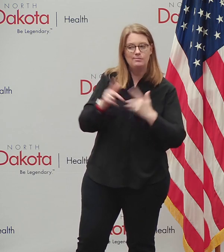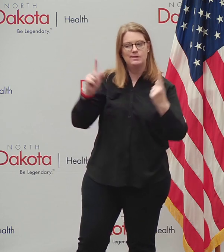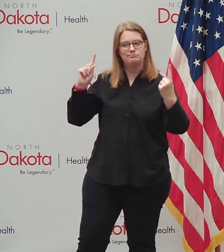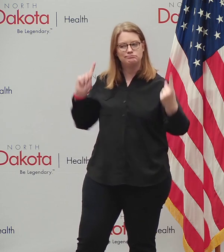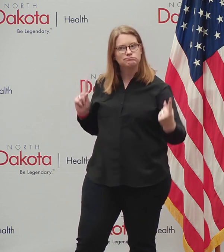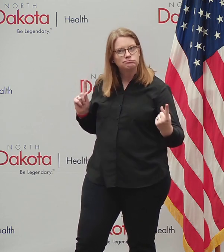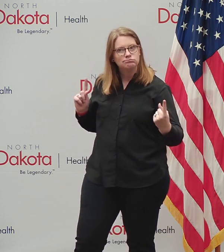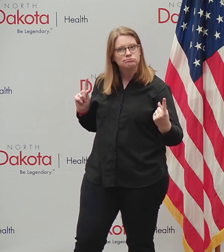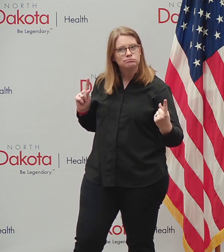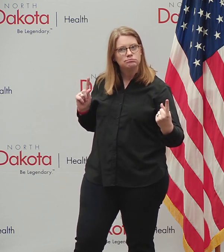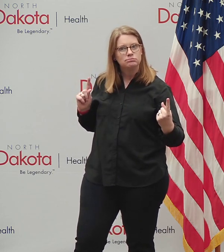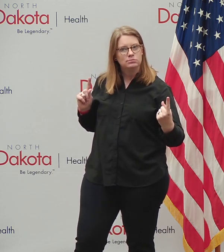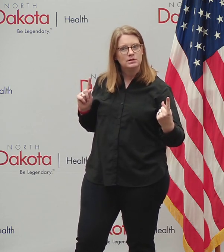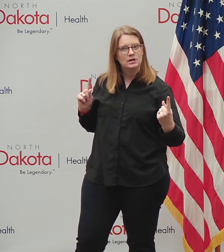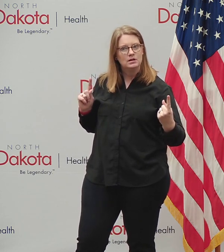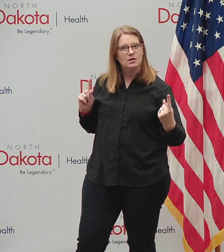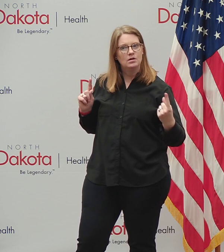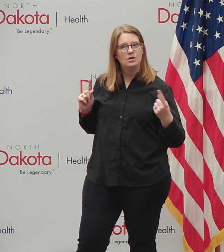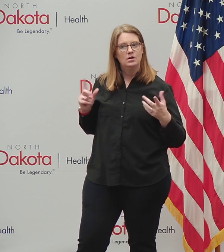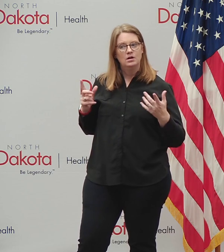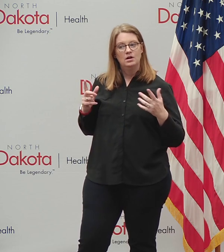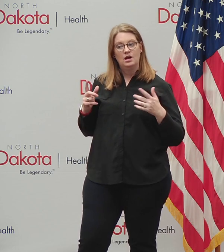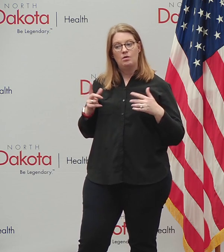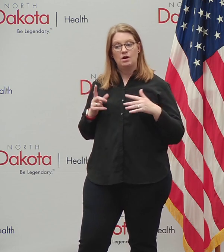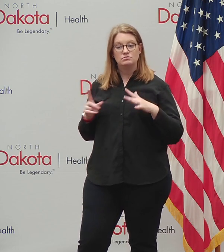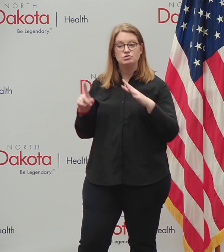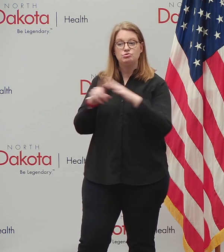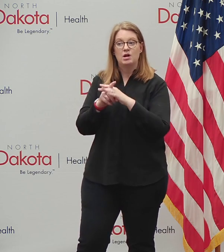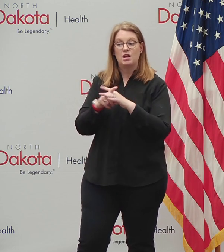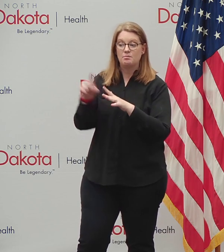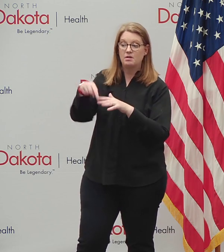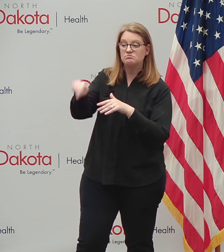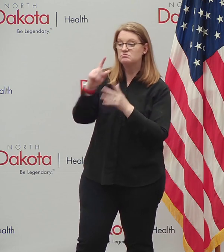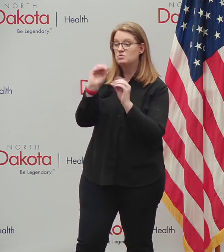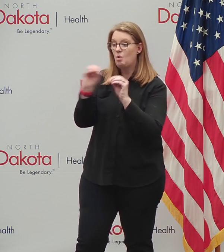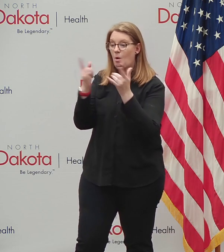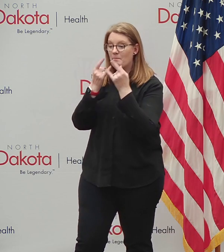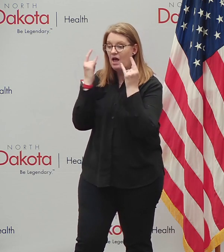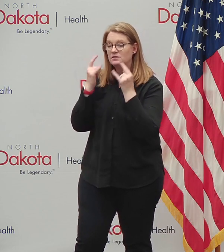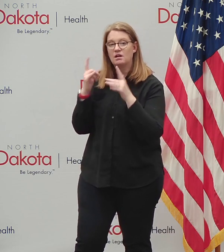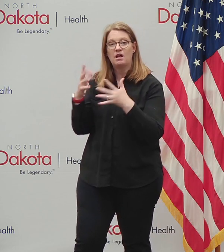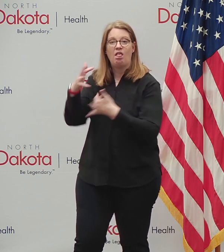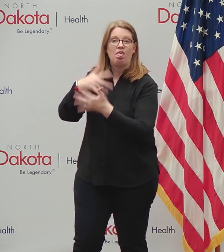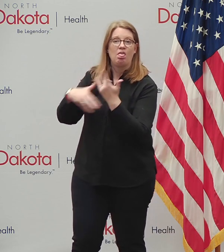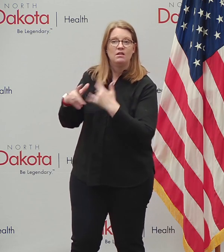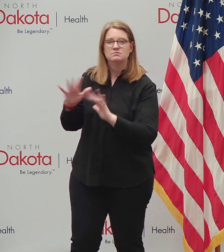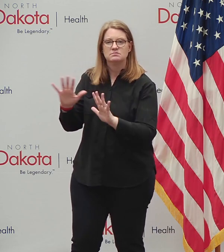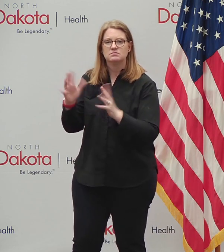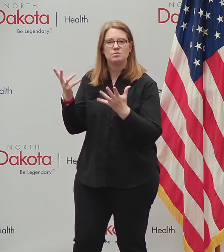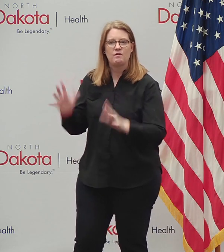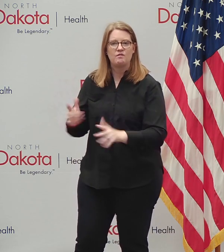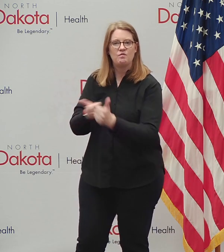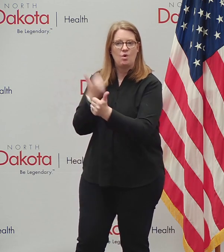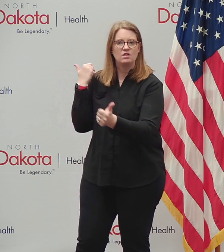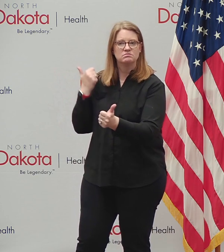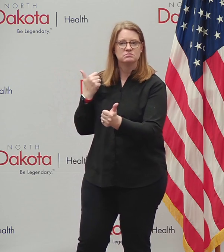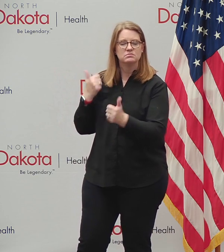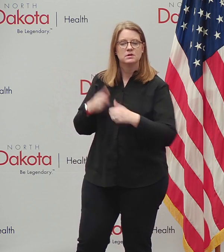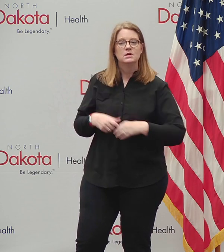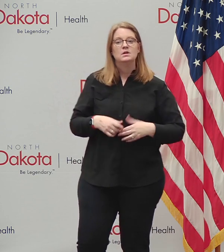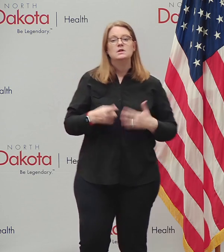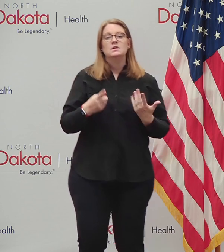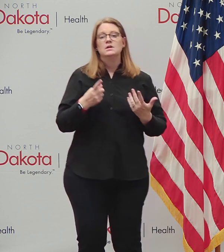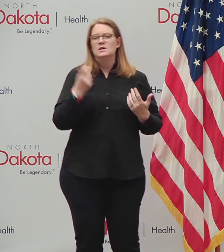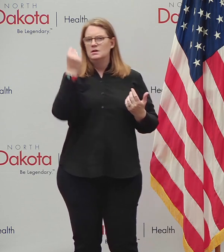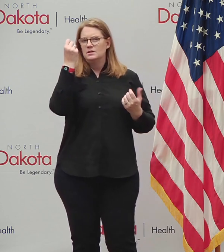distancing and avoiding maskless crowds, etc. You're actually helping to preserve hospital capacity. So, again, as I said at the beginning, there's a lot